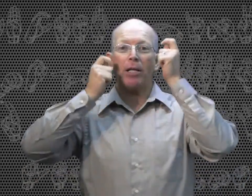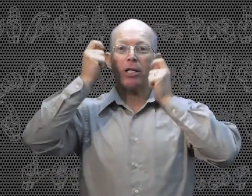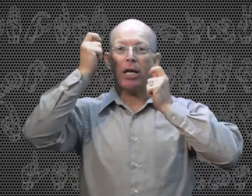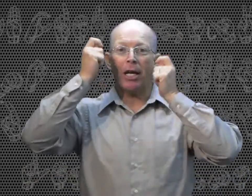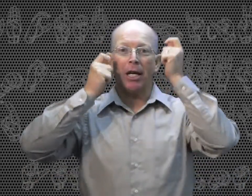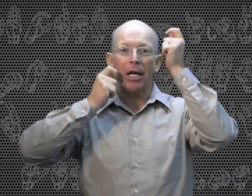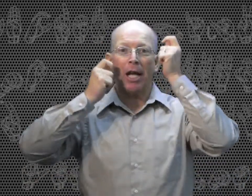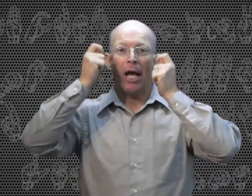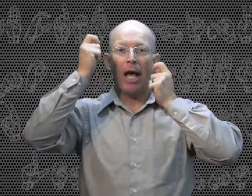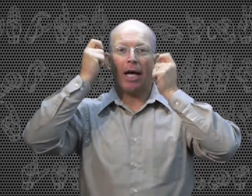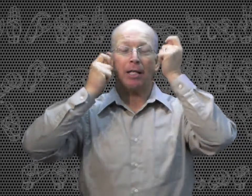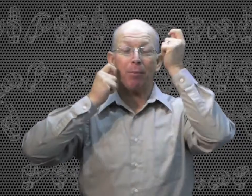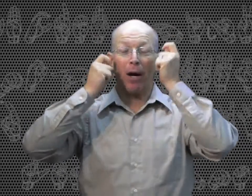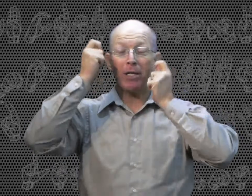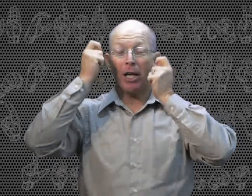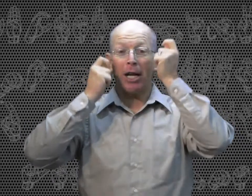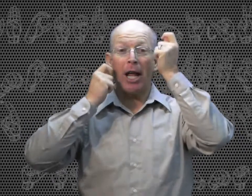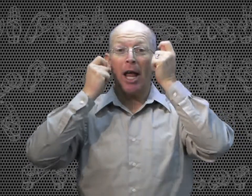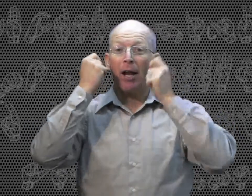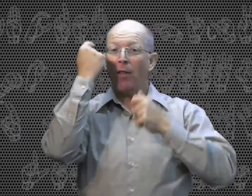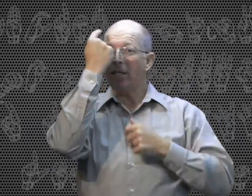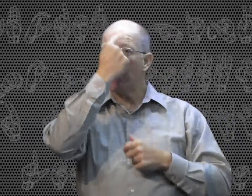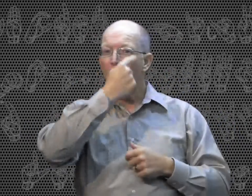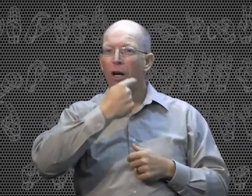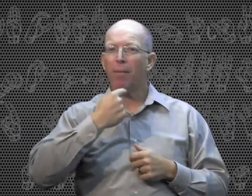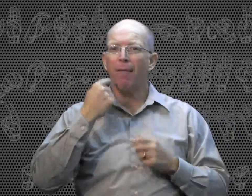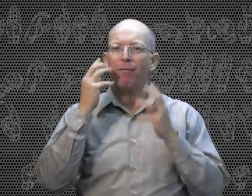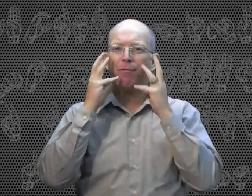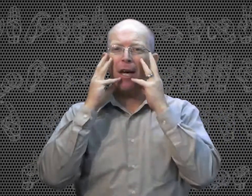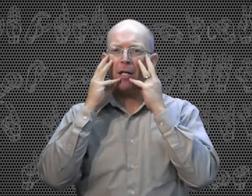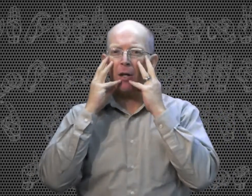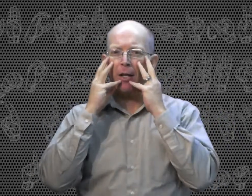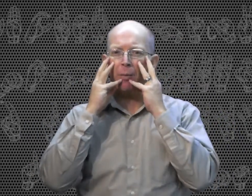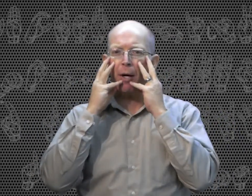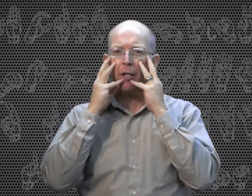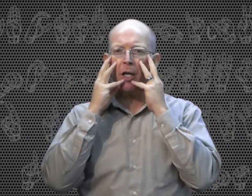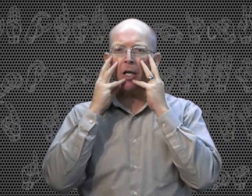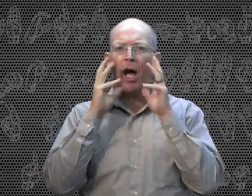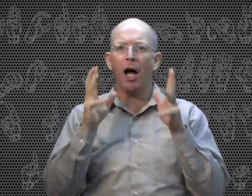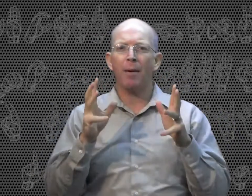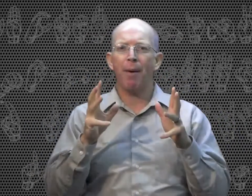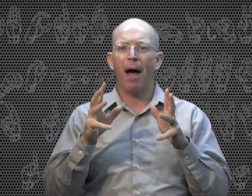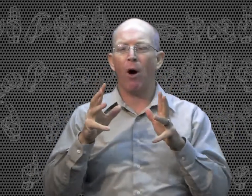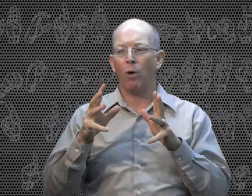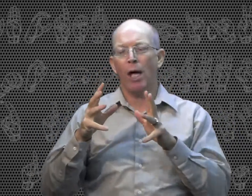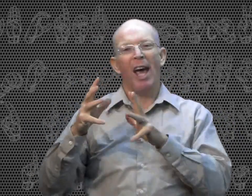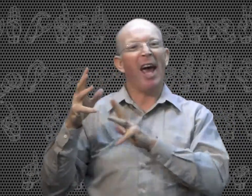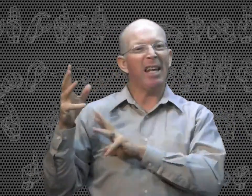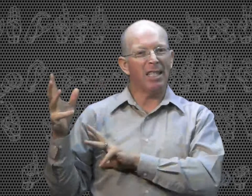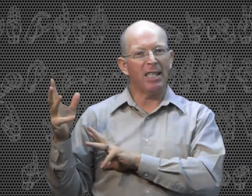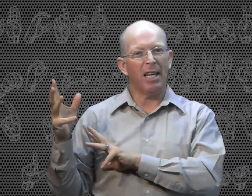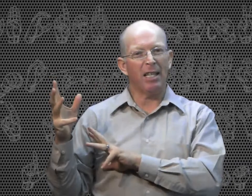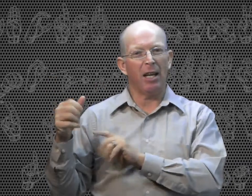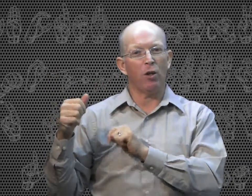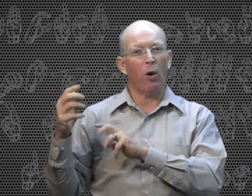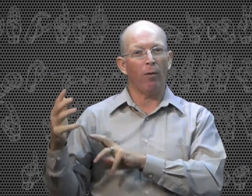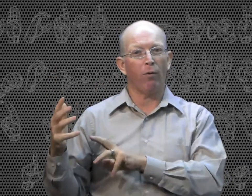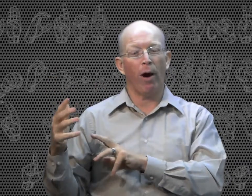Expression. Expression. Now, this is talking about facial expression, not about a sentence or a